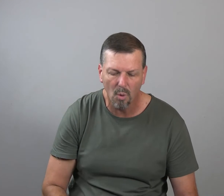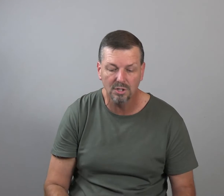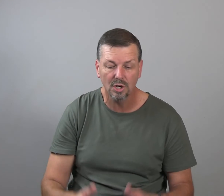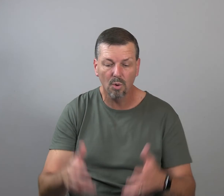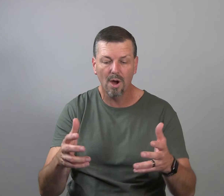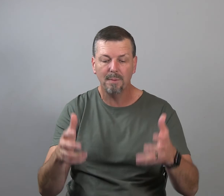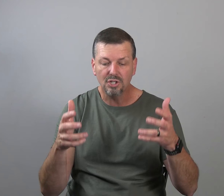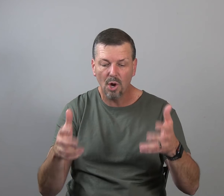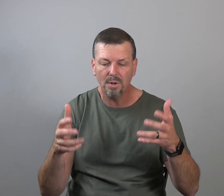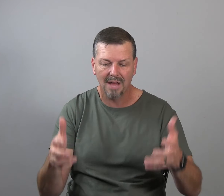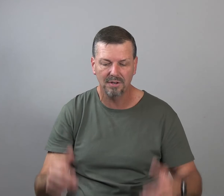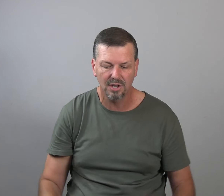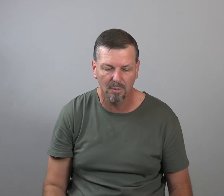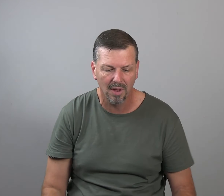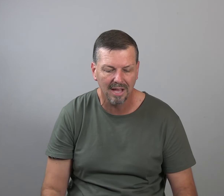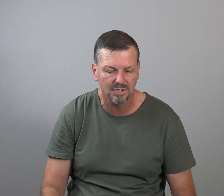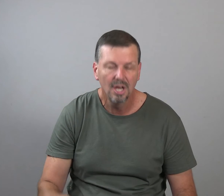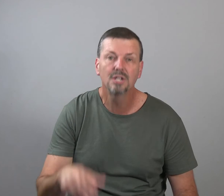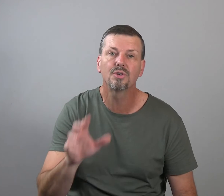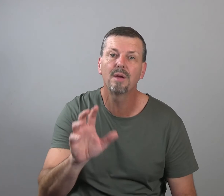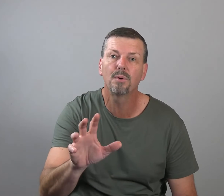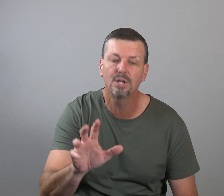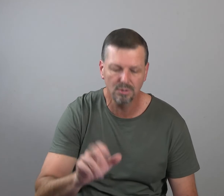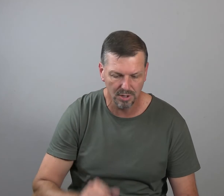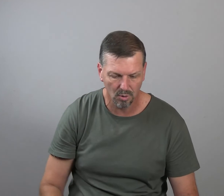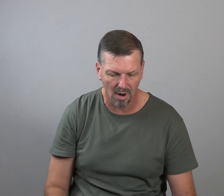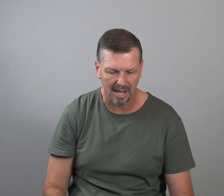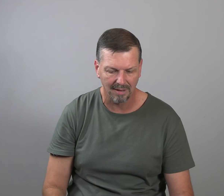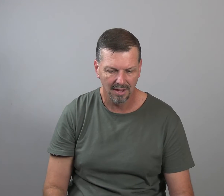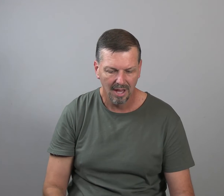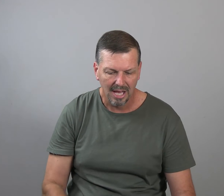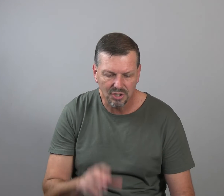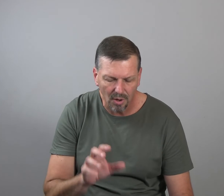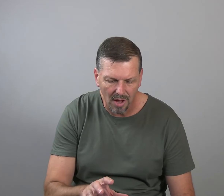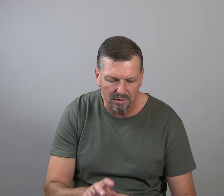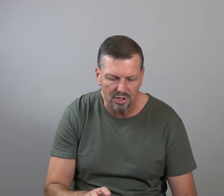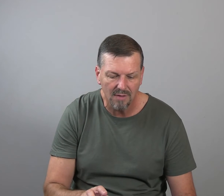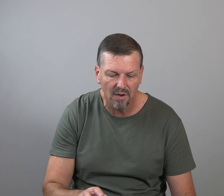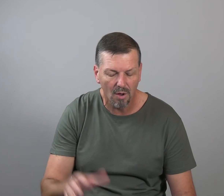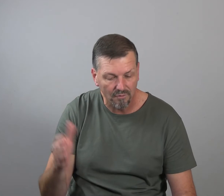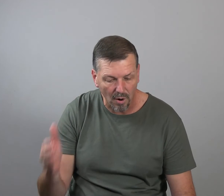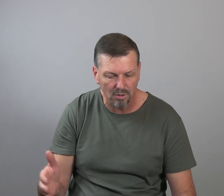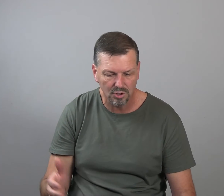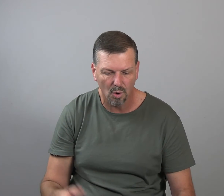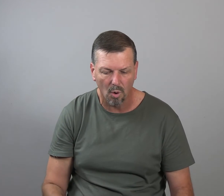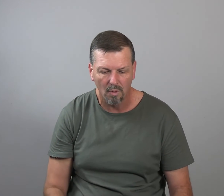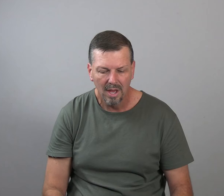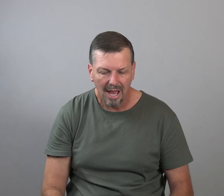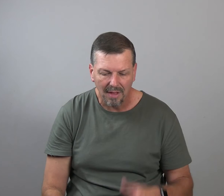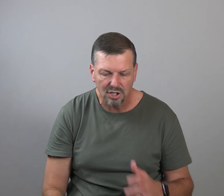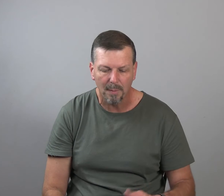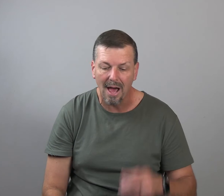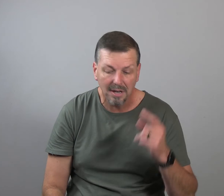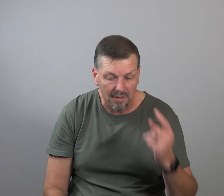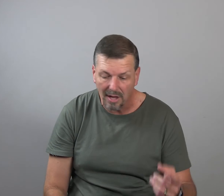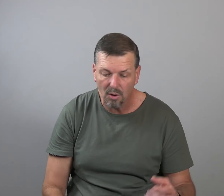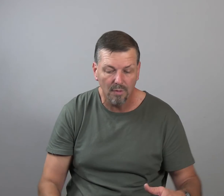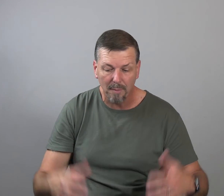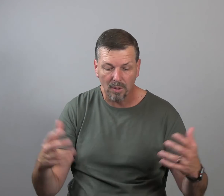thorns that grew up and choked out the tender plants, so they produced no grain. And still other seed fell on fertile soil and they sprouted and they grew and they